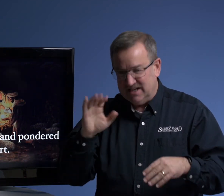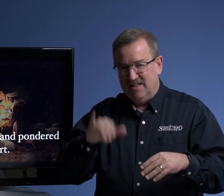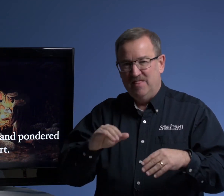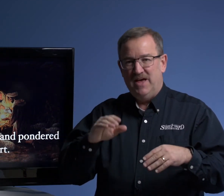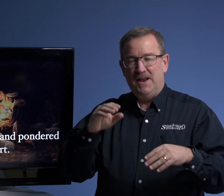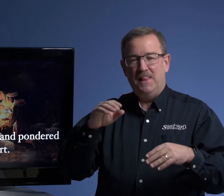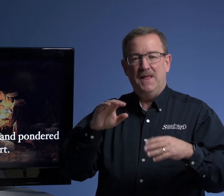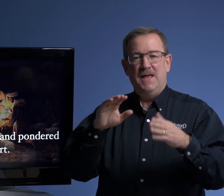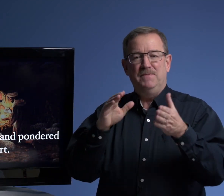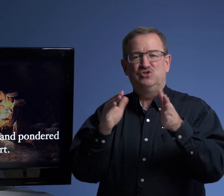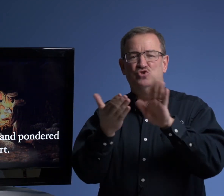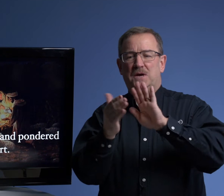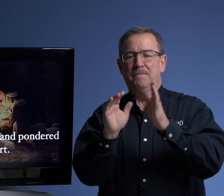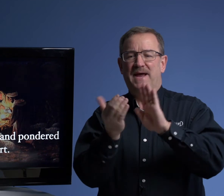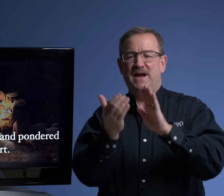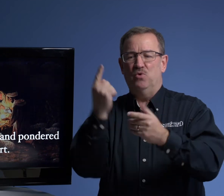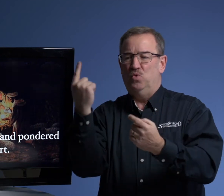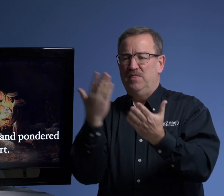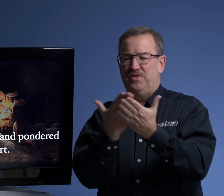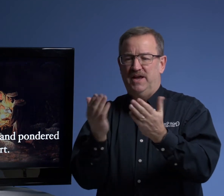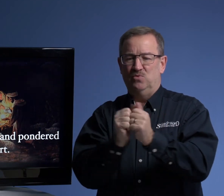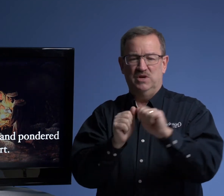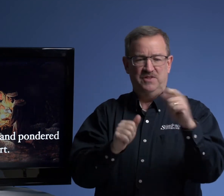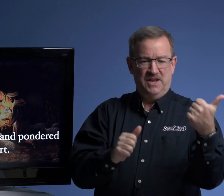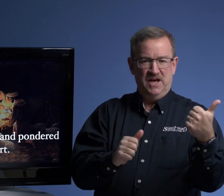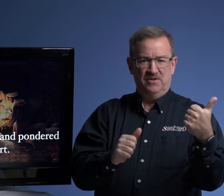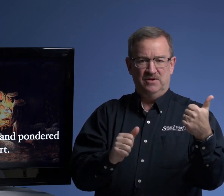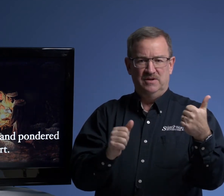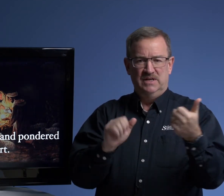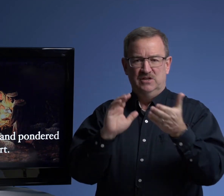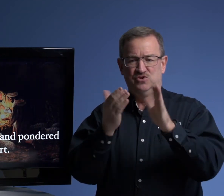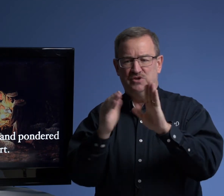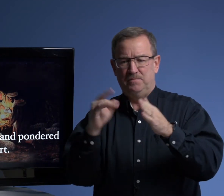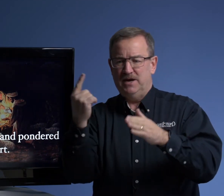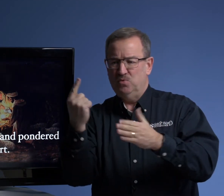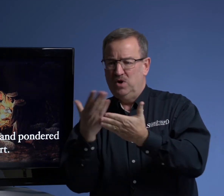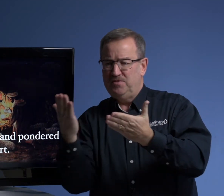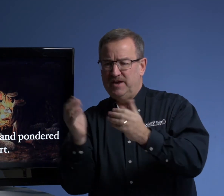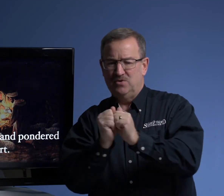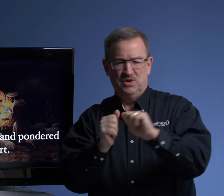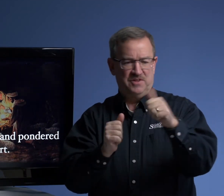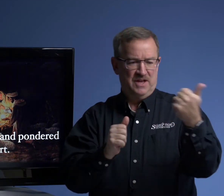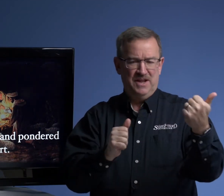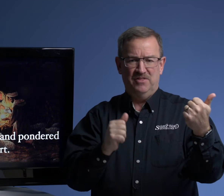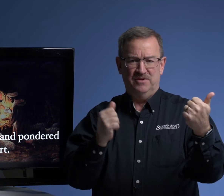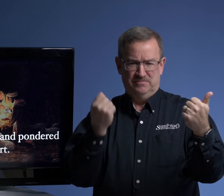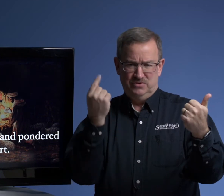that it means to compare one thing with another, to compare one thing with another. You